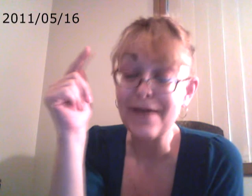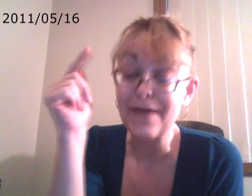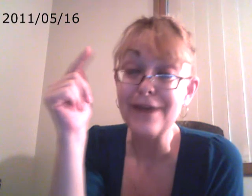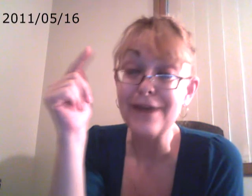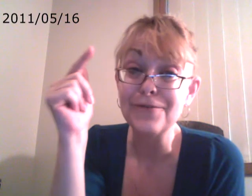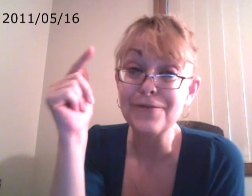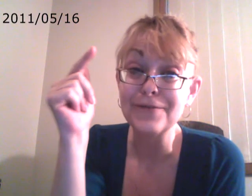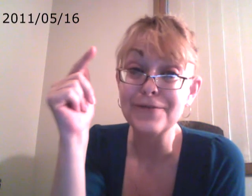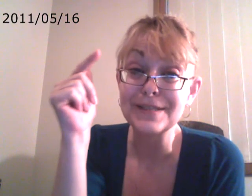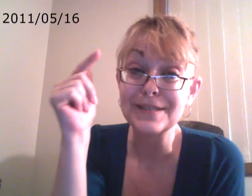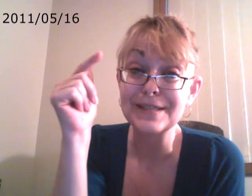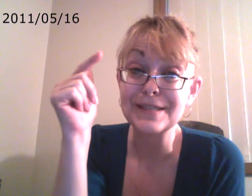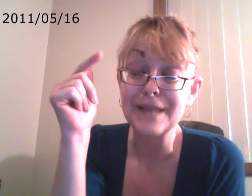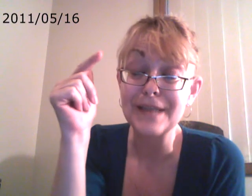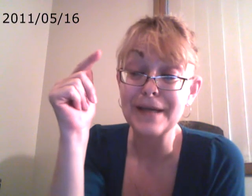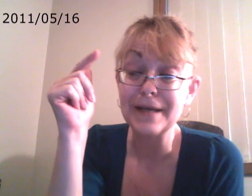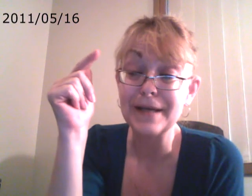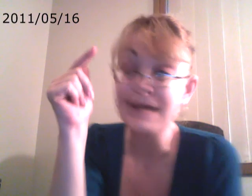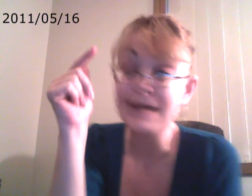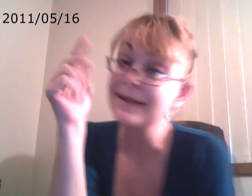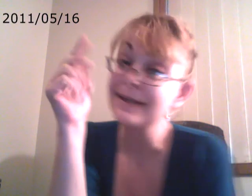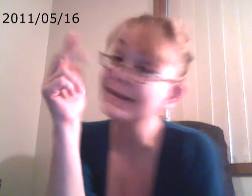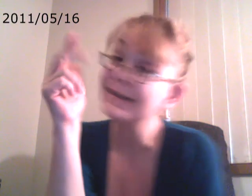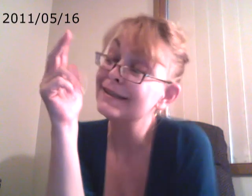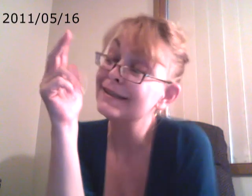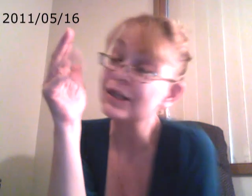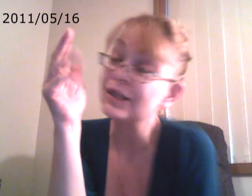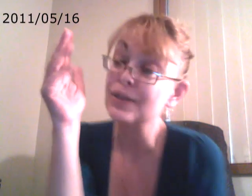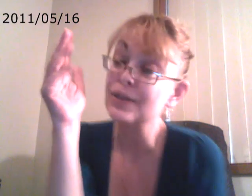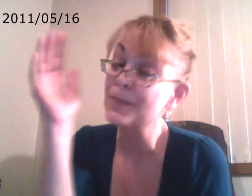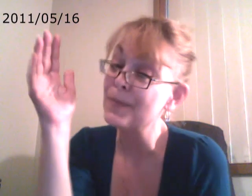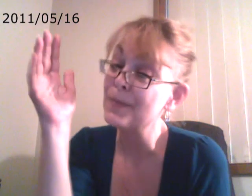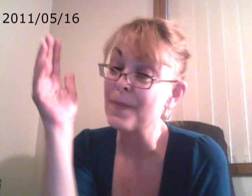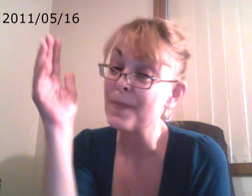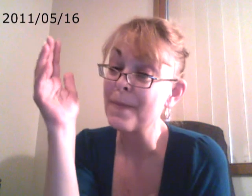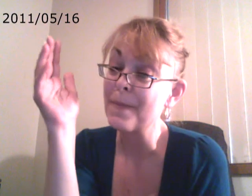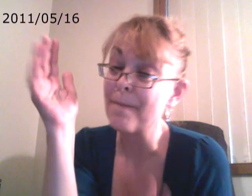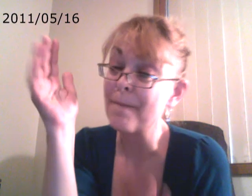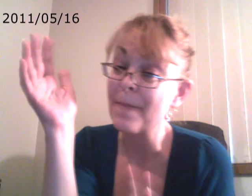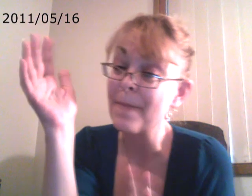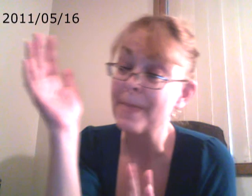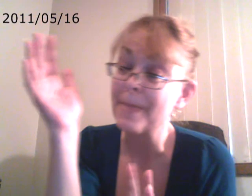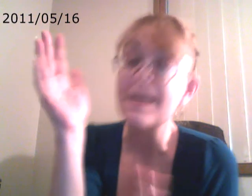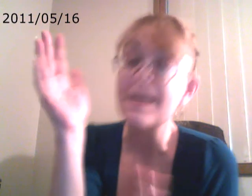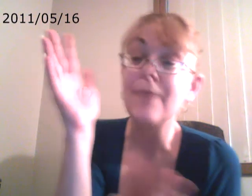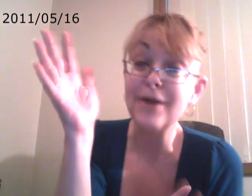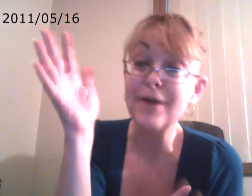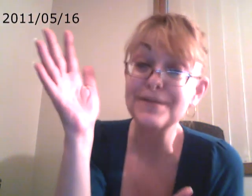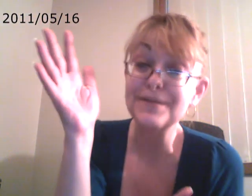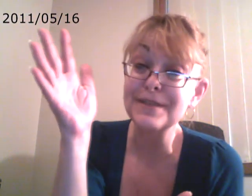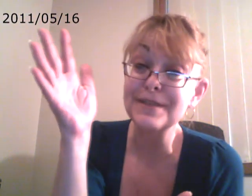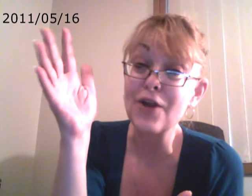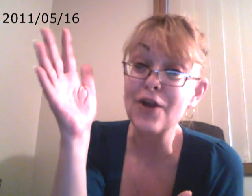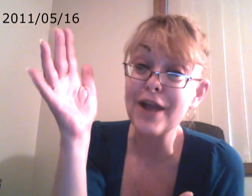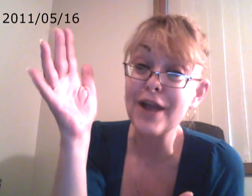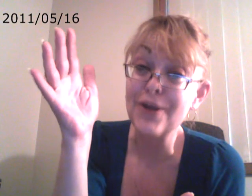Now, I don't know if this is parts of this are unknown